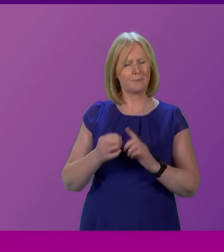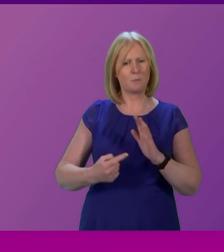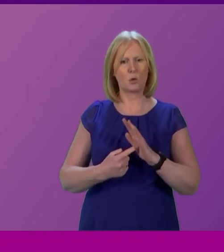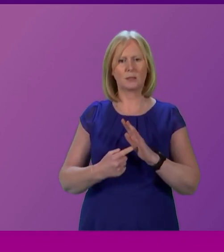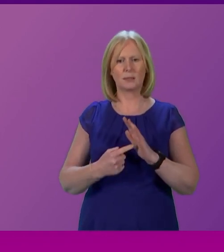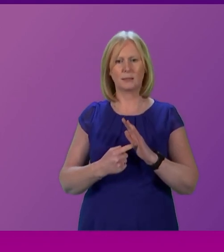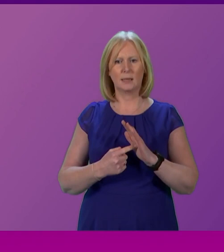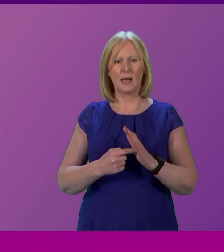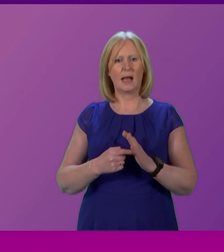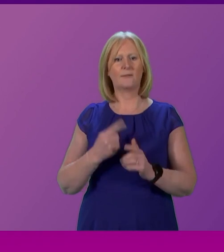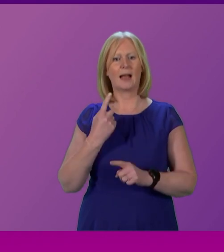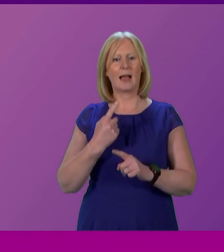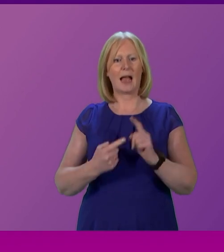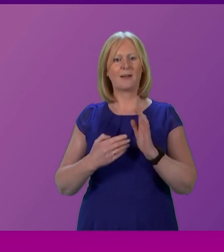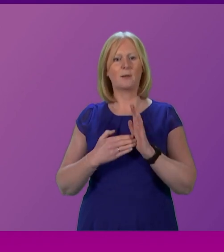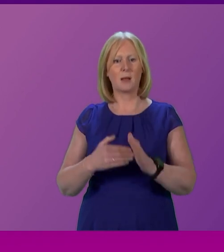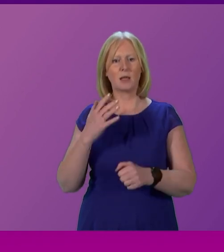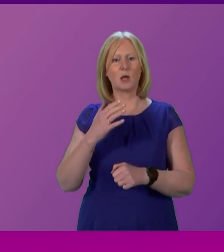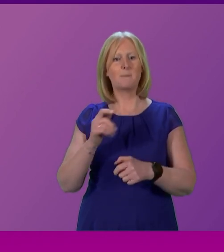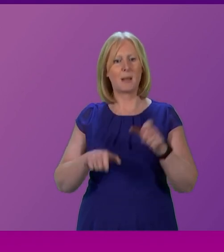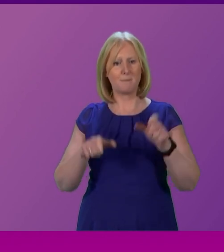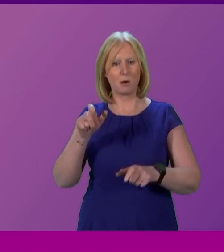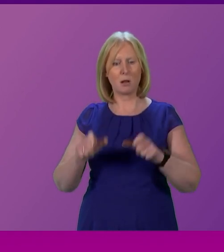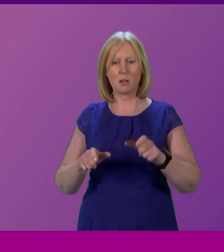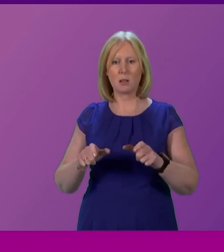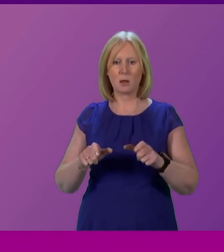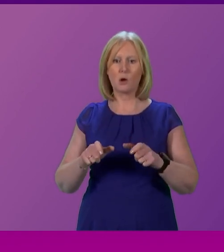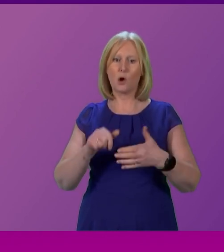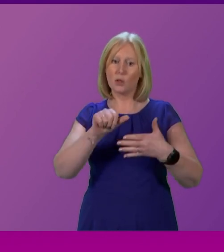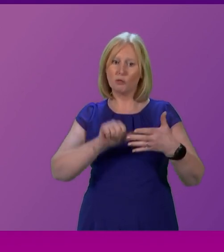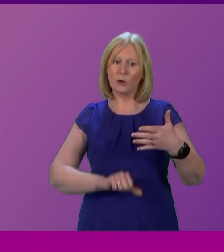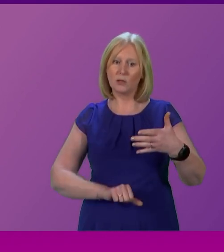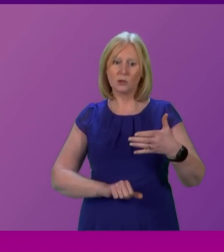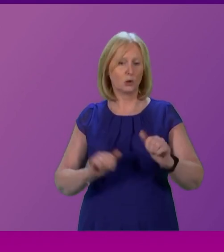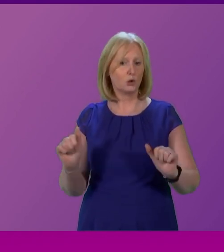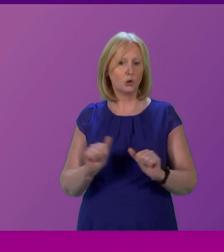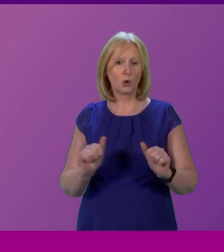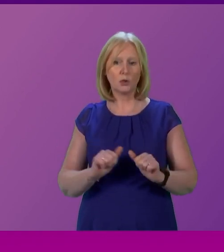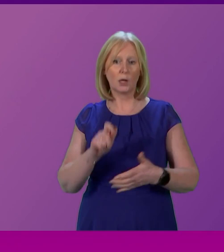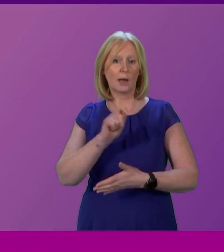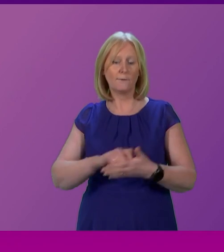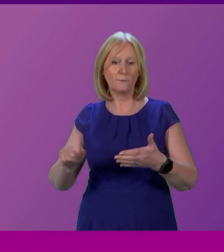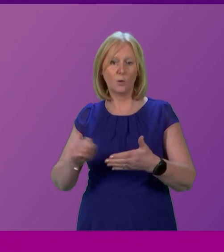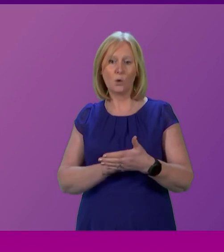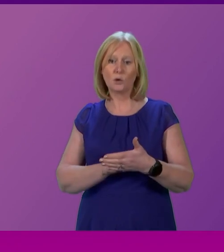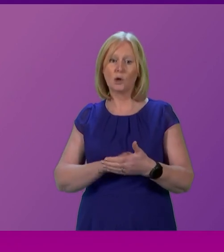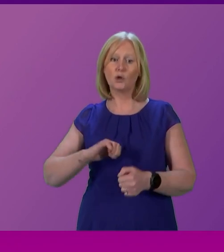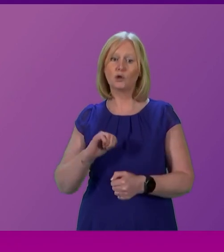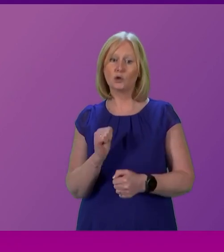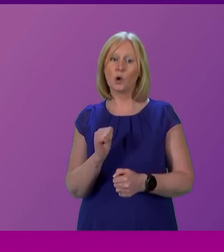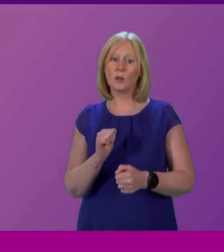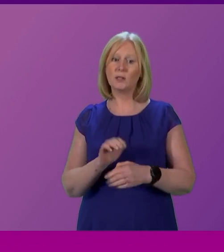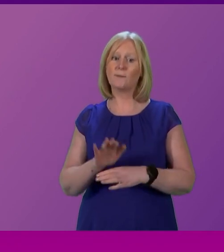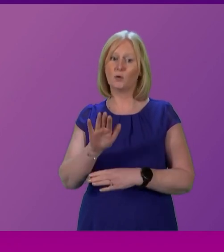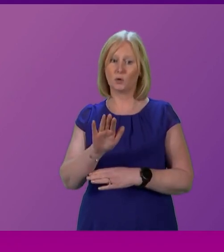million people on the electoral register in Scotland who have not had the opportunity to cast their vote on Scotland's constitutional future. That to me